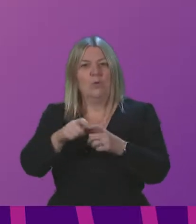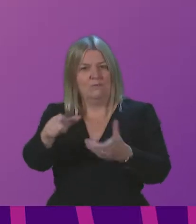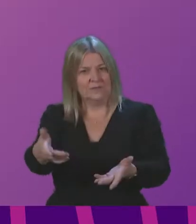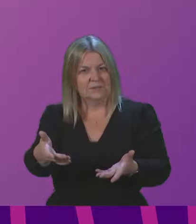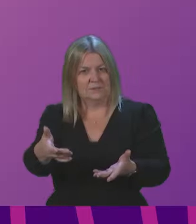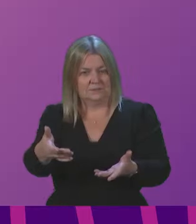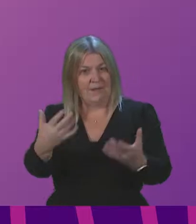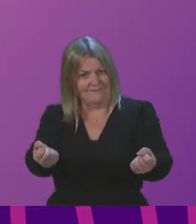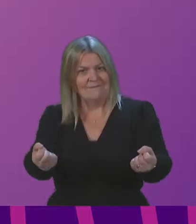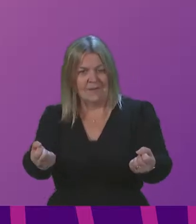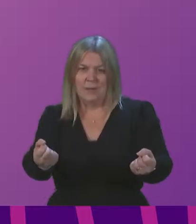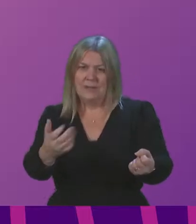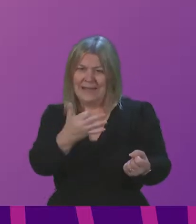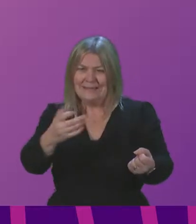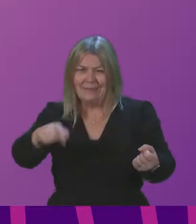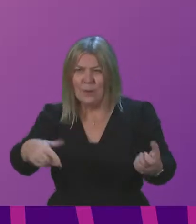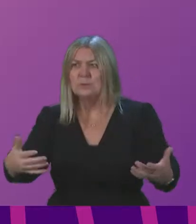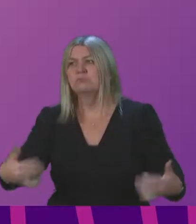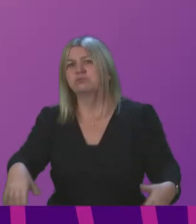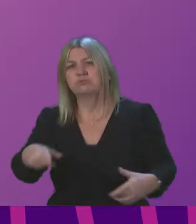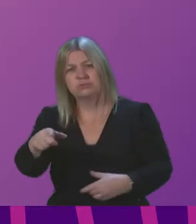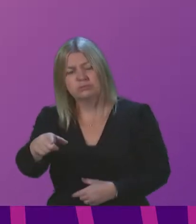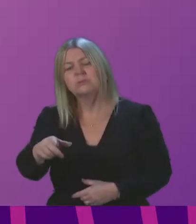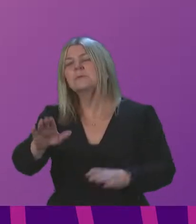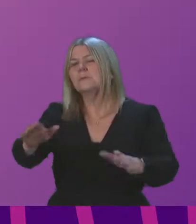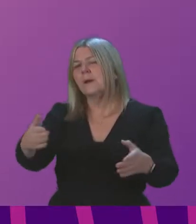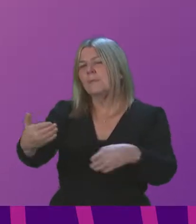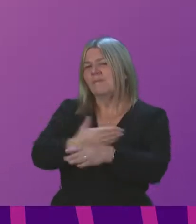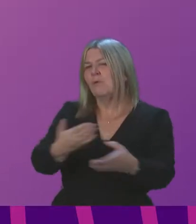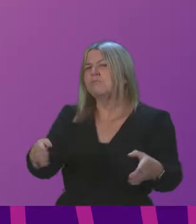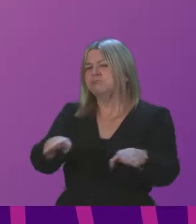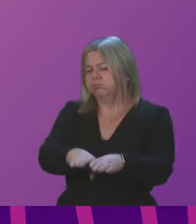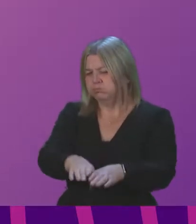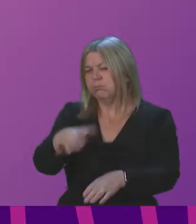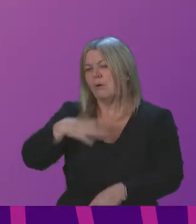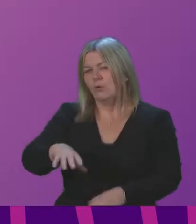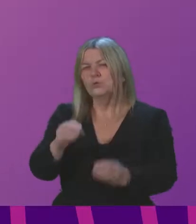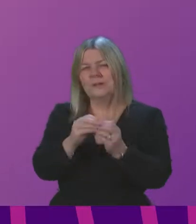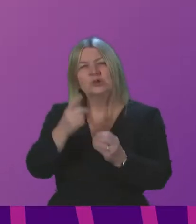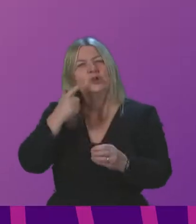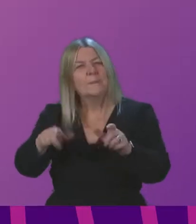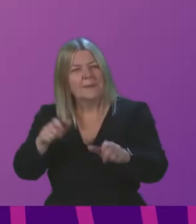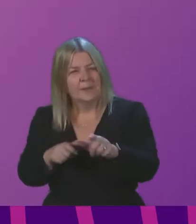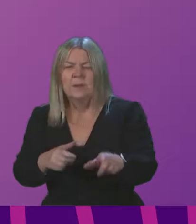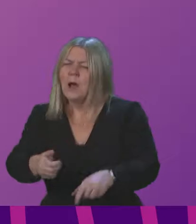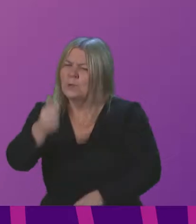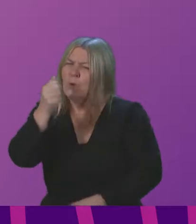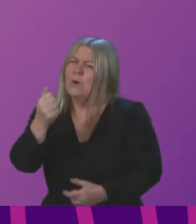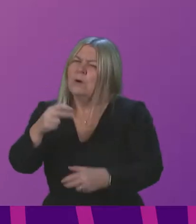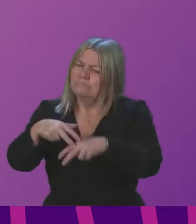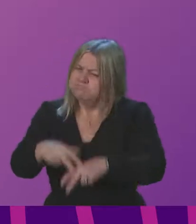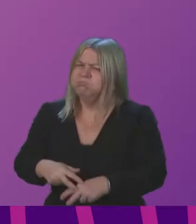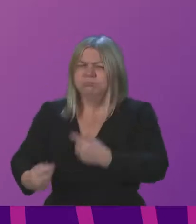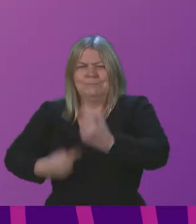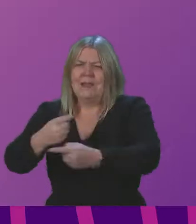Before I conclude, I want to reflect on the importance of our young people in the recovery from COVID. We know how resilient they have been through this,